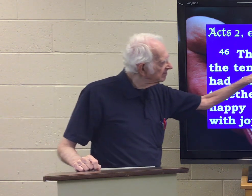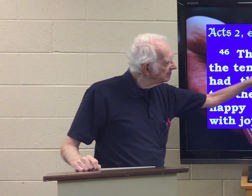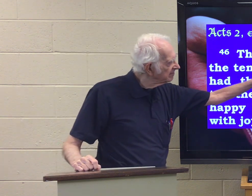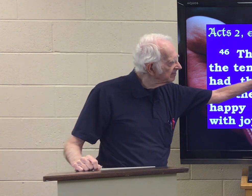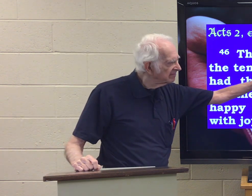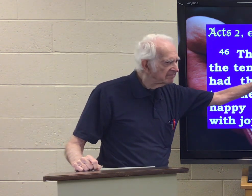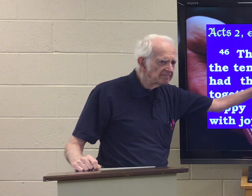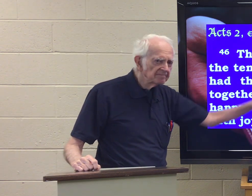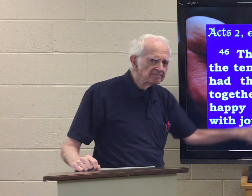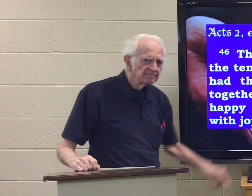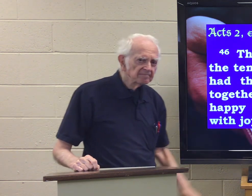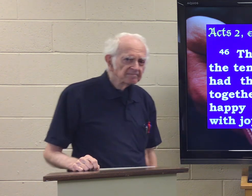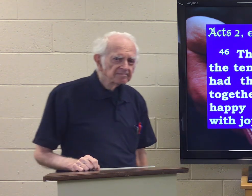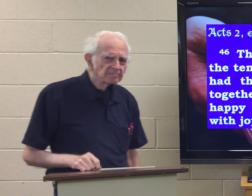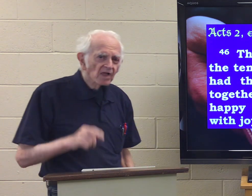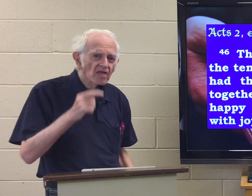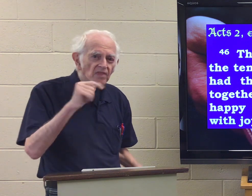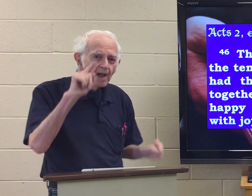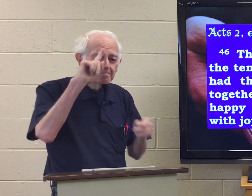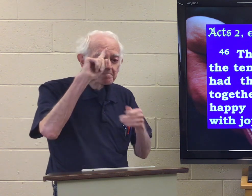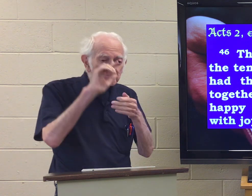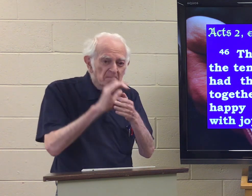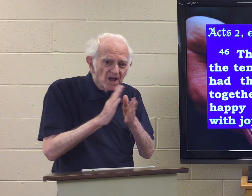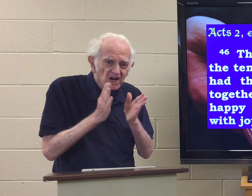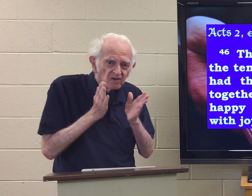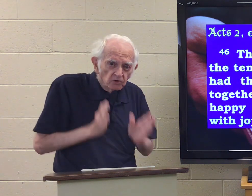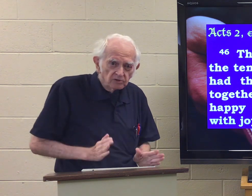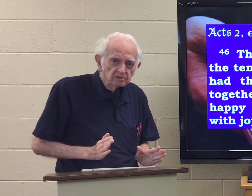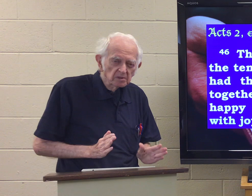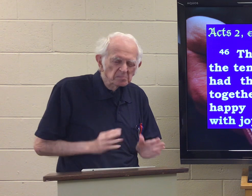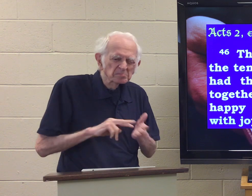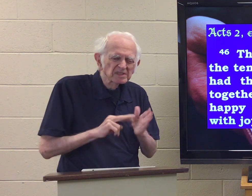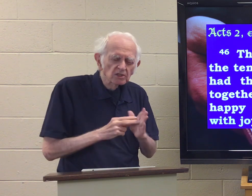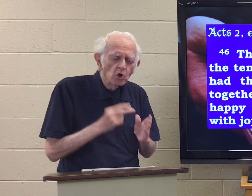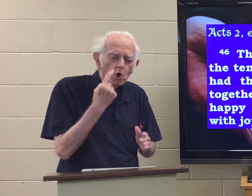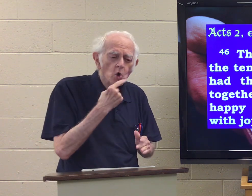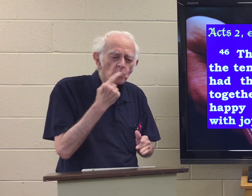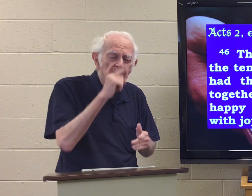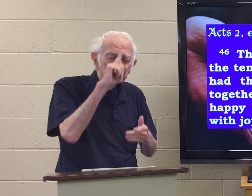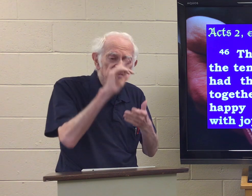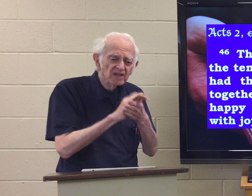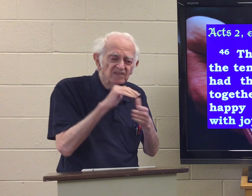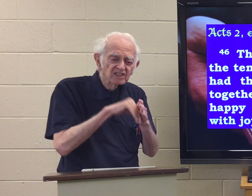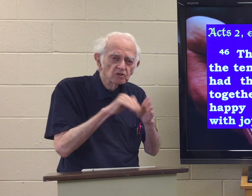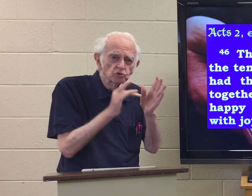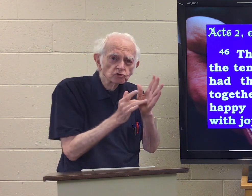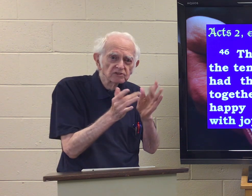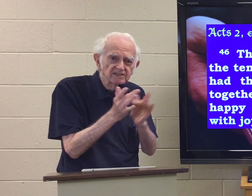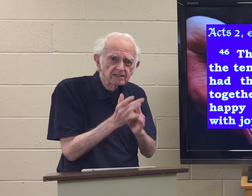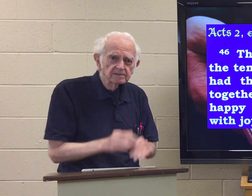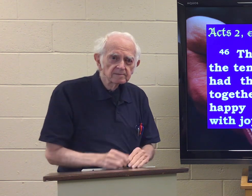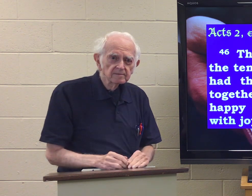The believers. The believers. That means those who believe in Jesus.